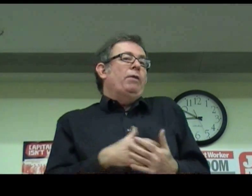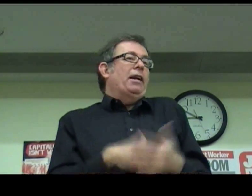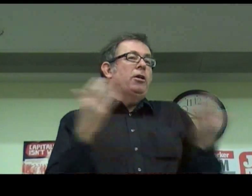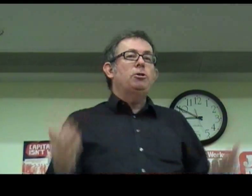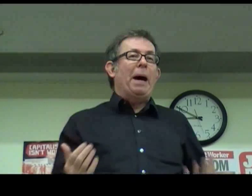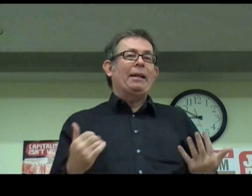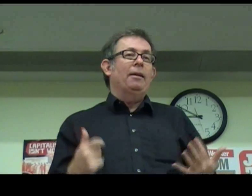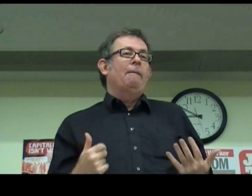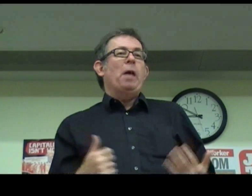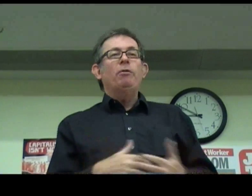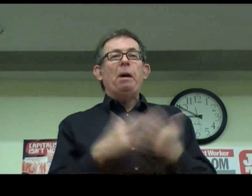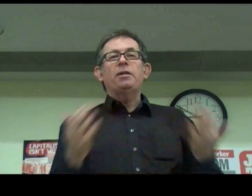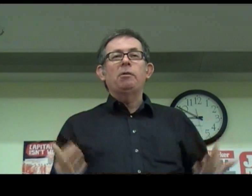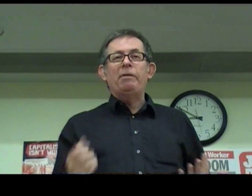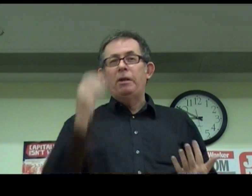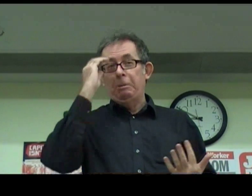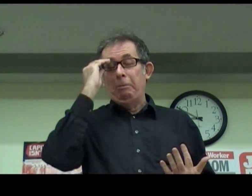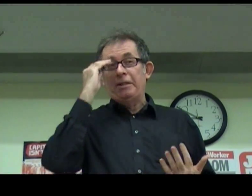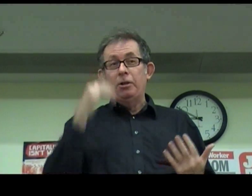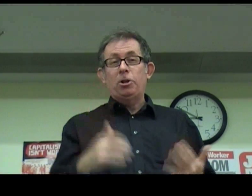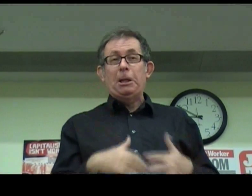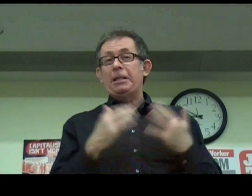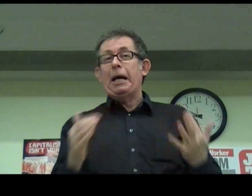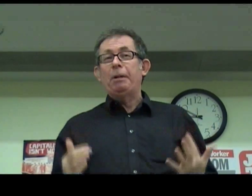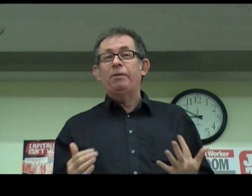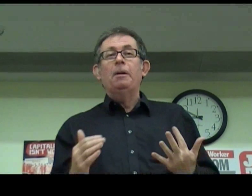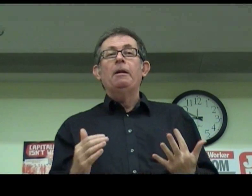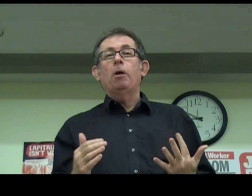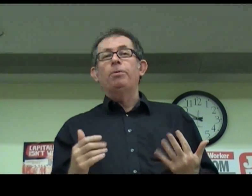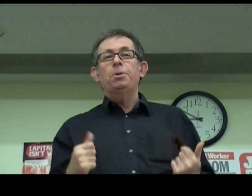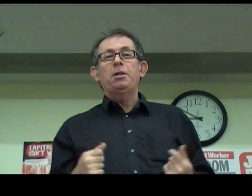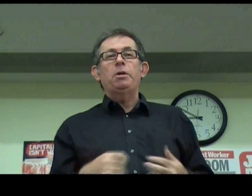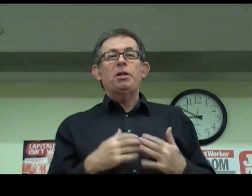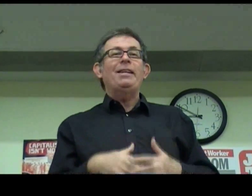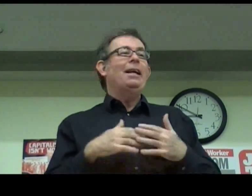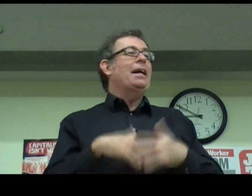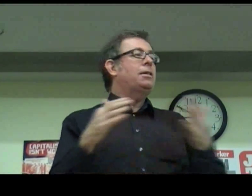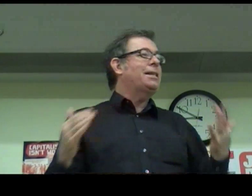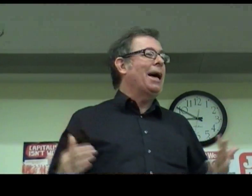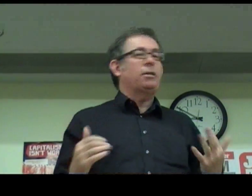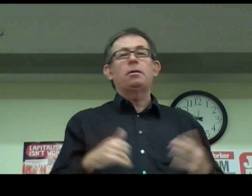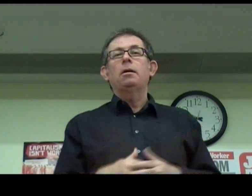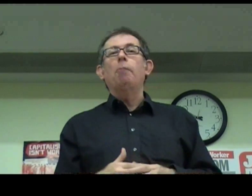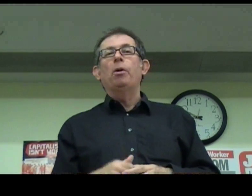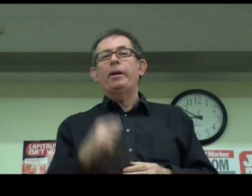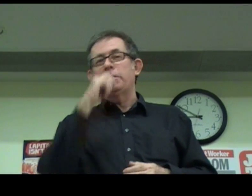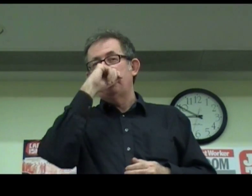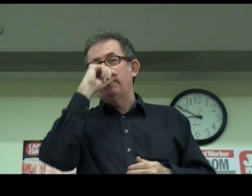we've had a huge battle over passing a resolution at a couple of conferences which said, let's discuss a boycott of